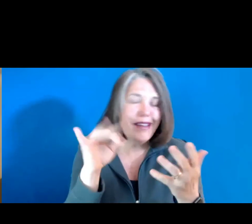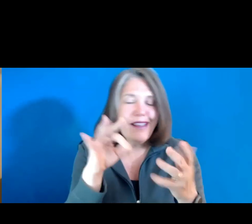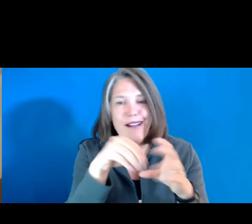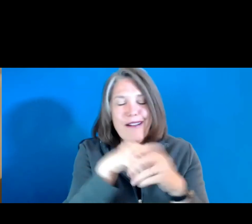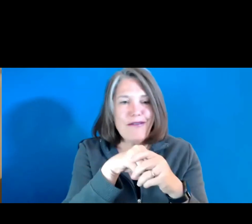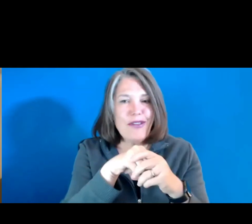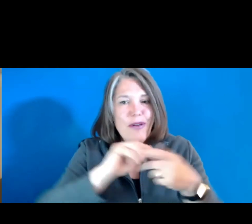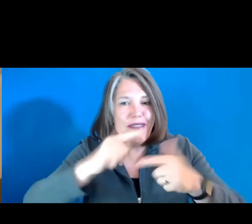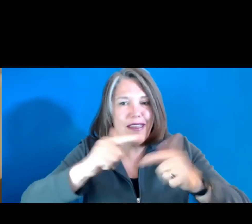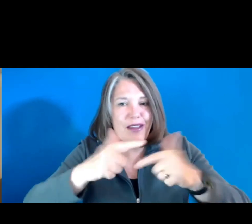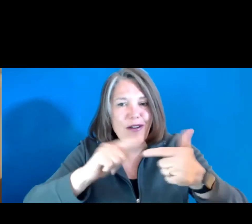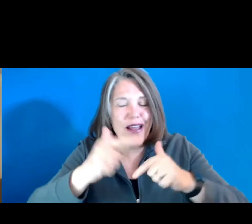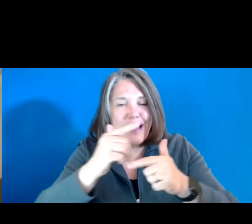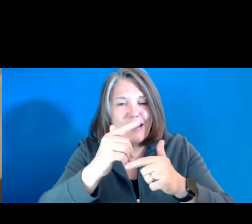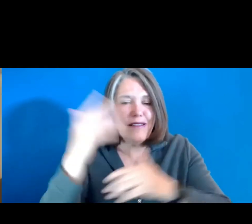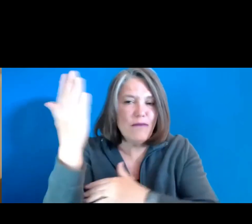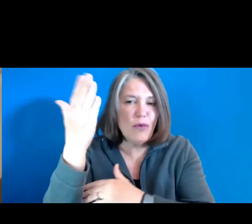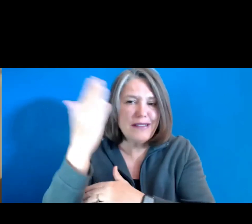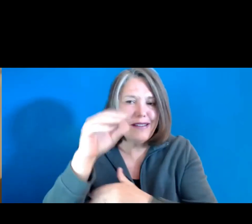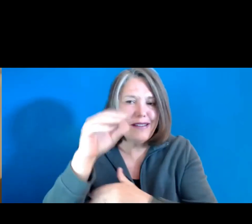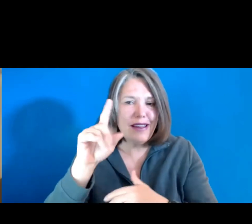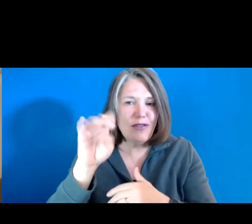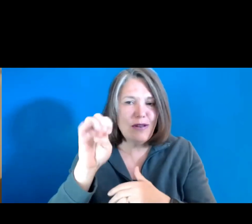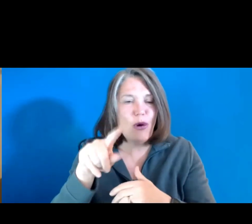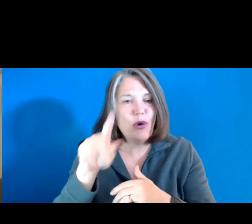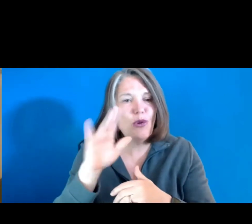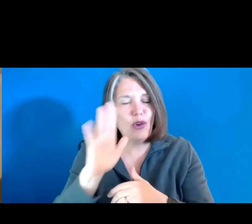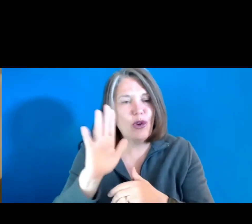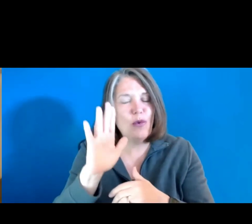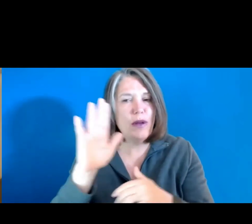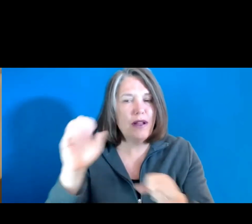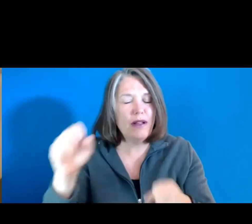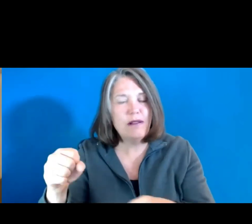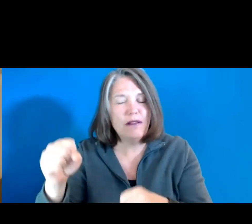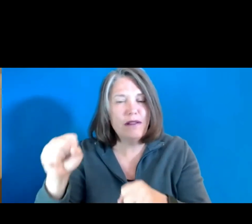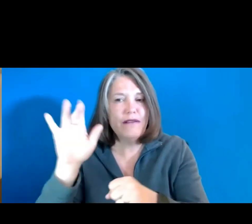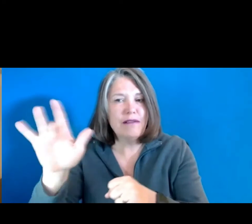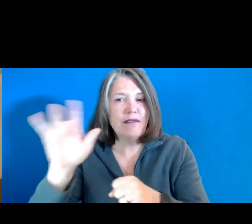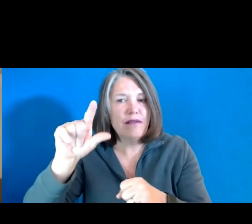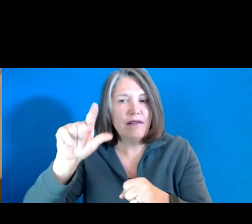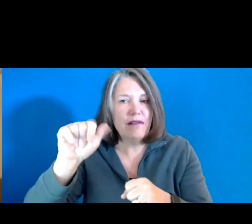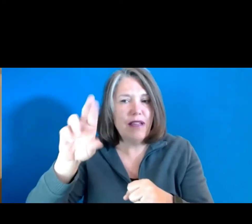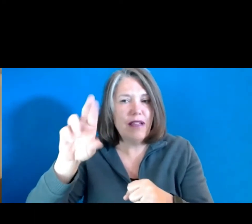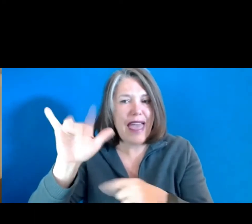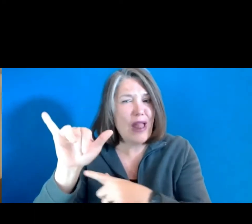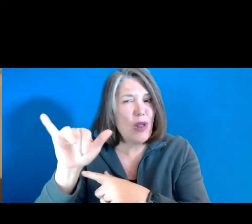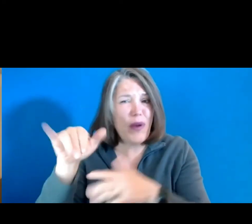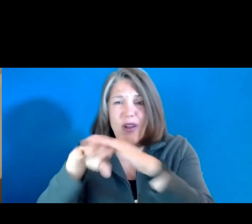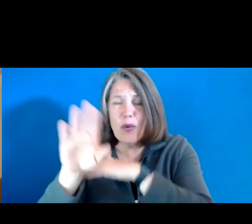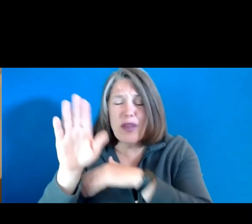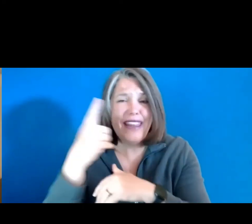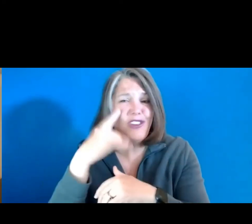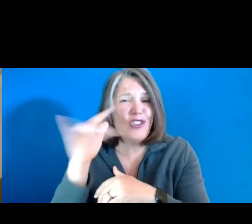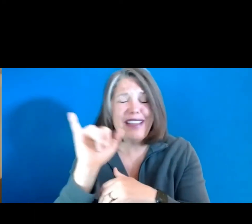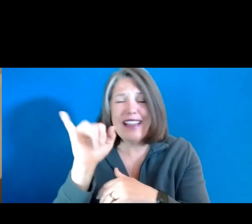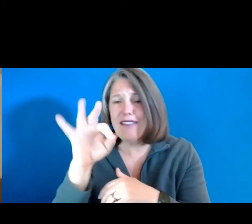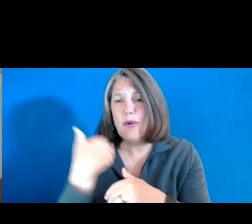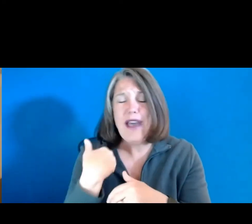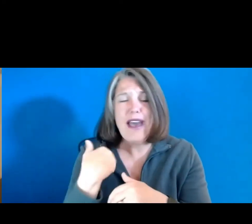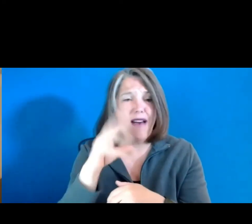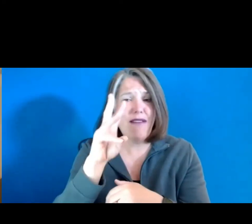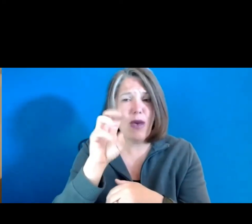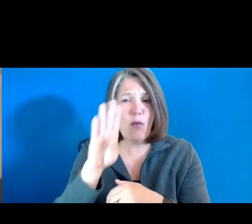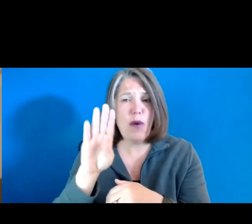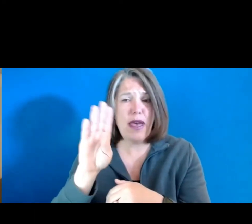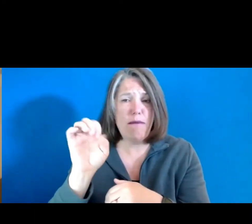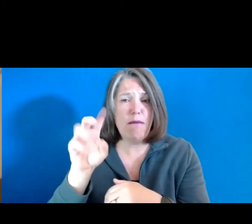interactive presentation mode, you will go to the gallery and it will be just as if you had a web base